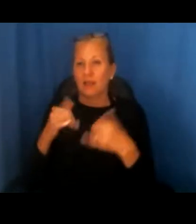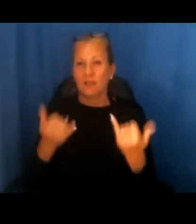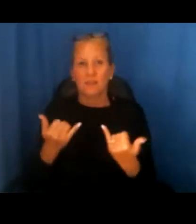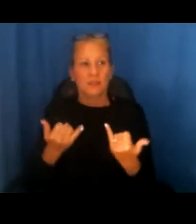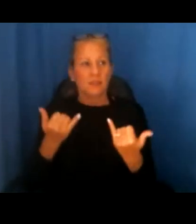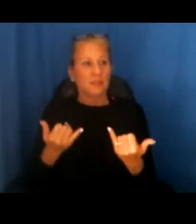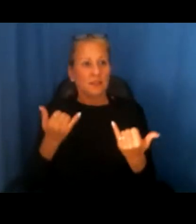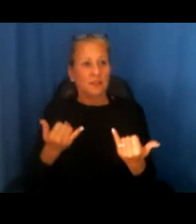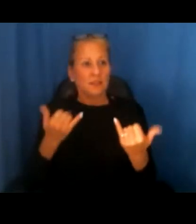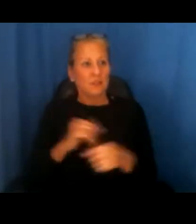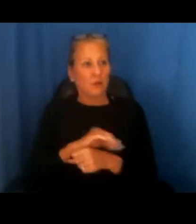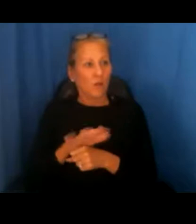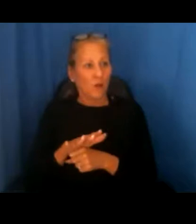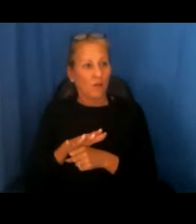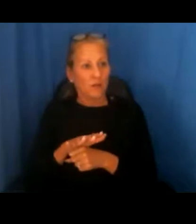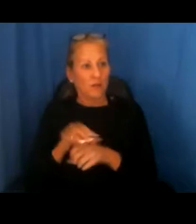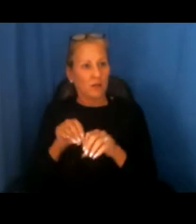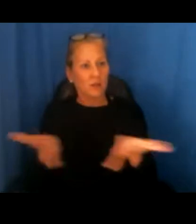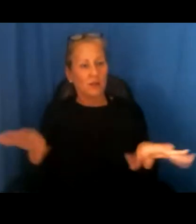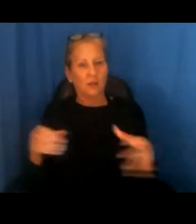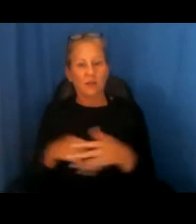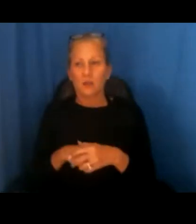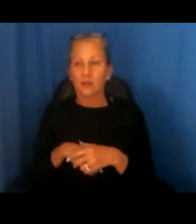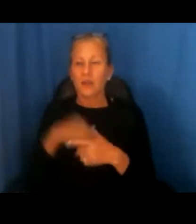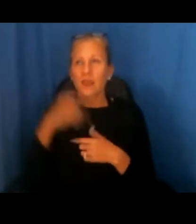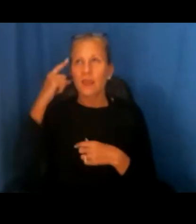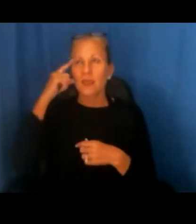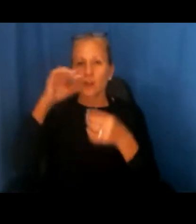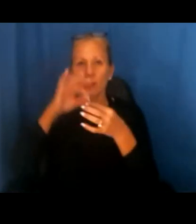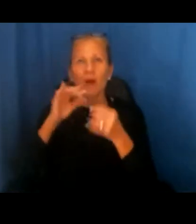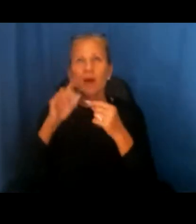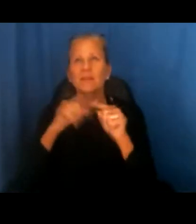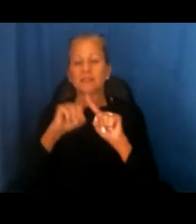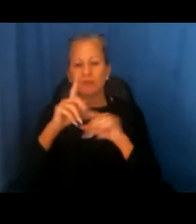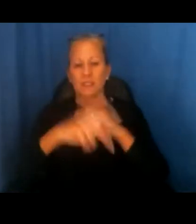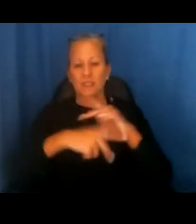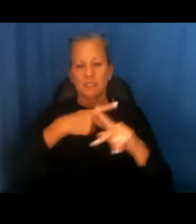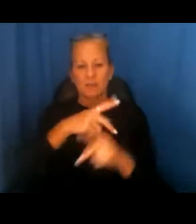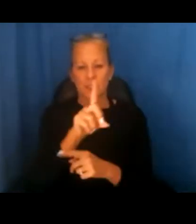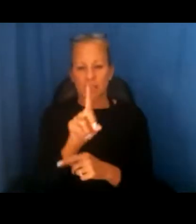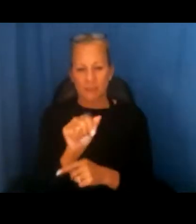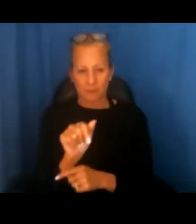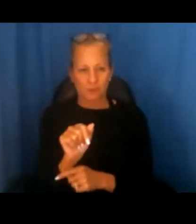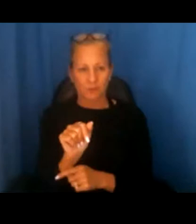era of COVID-19 pandemic, you need to think about different types of disabilities.